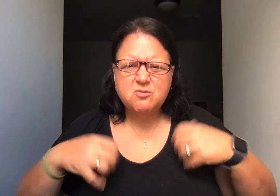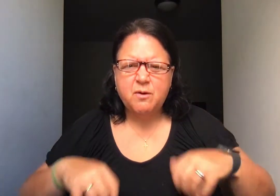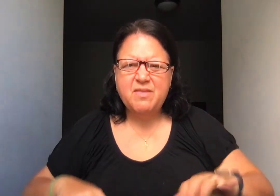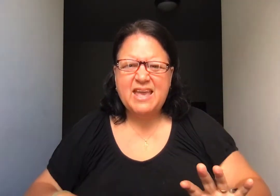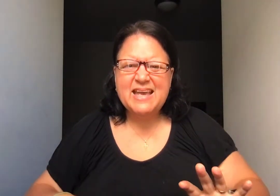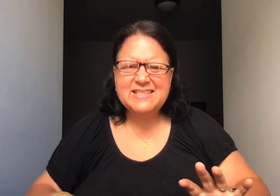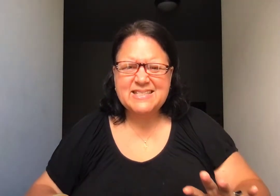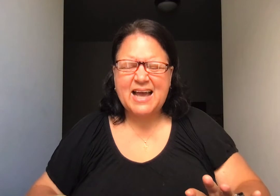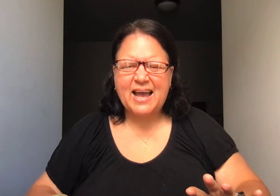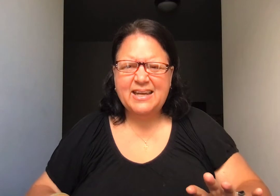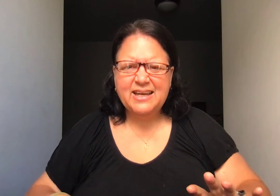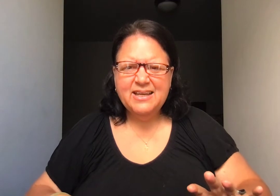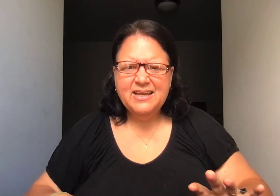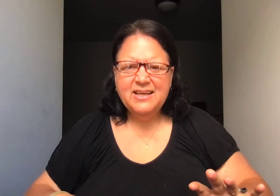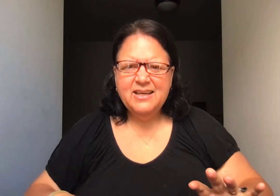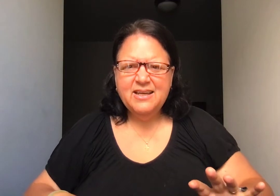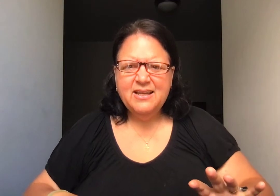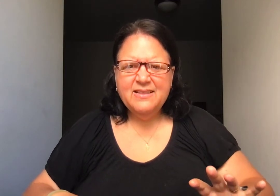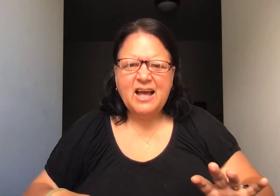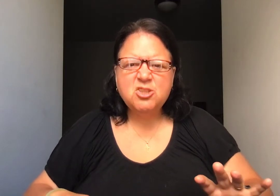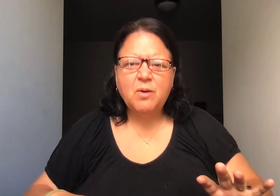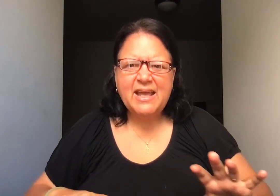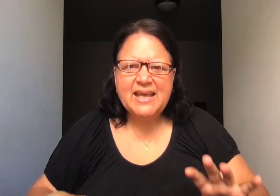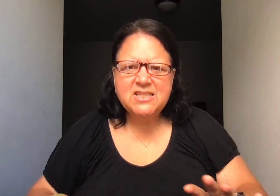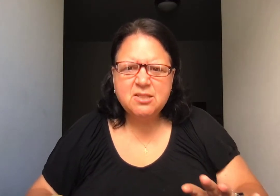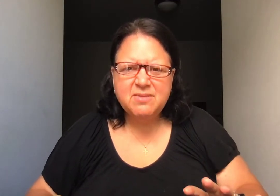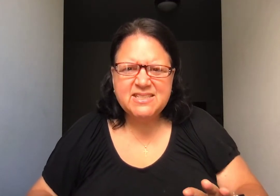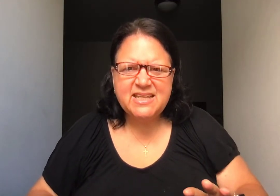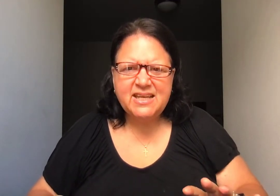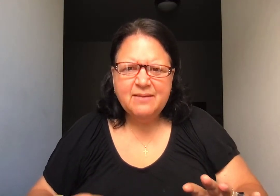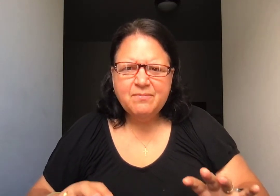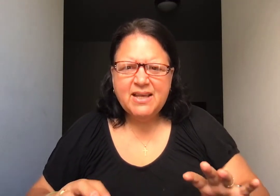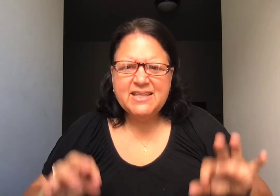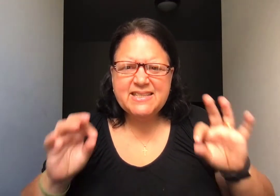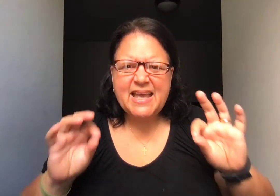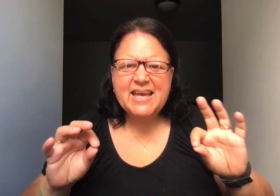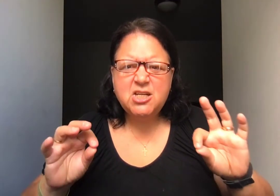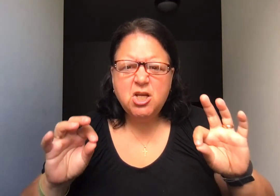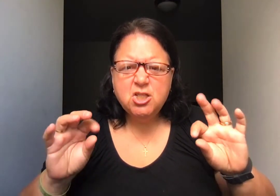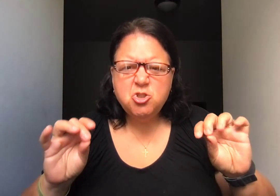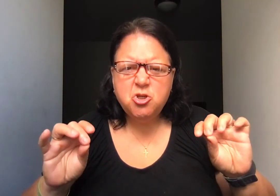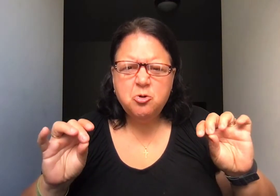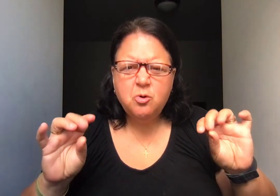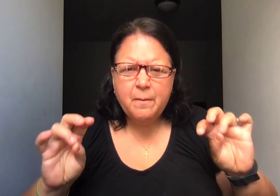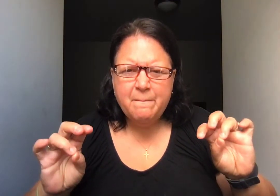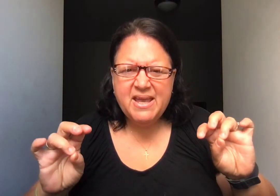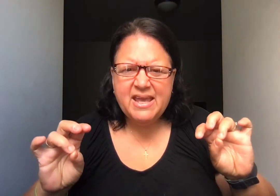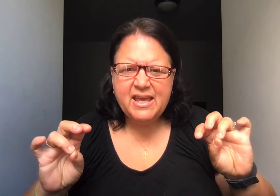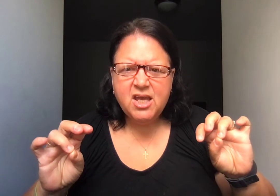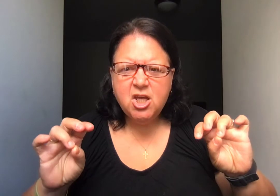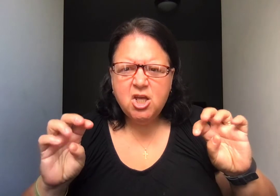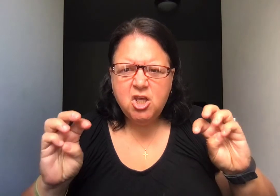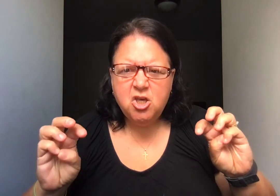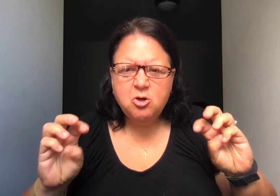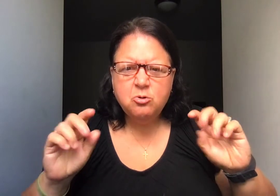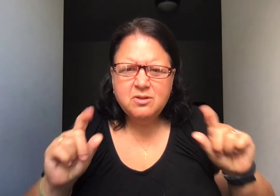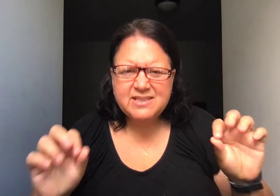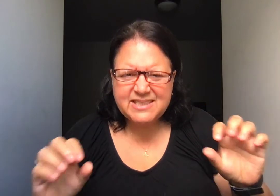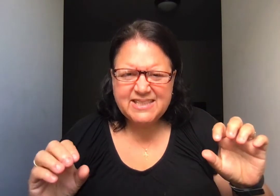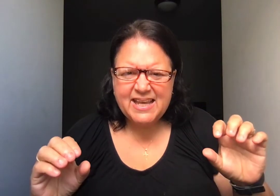from the inside. That's why intimacy is in to me you see.